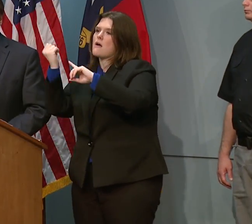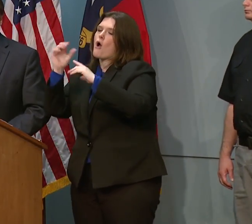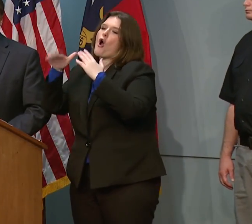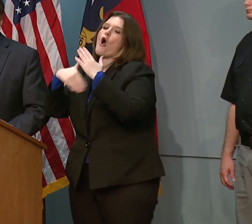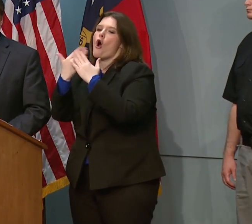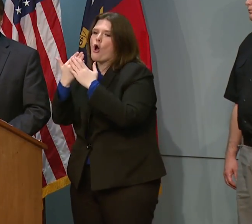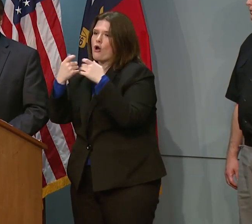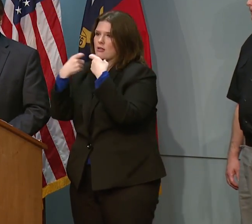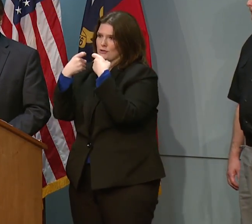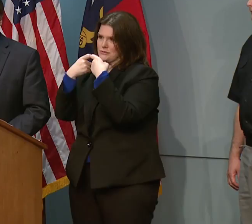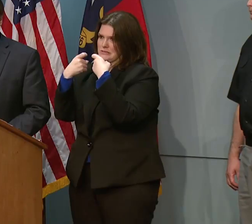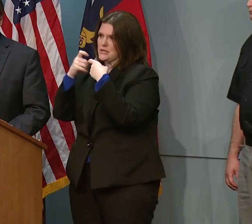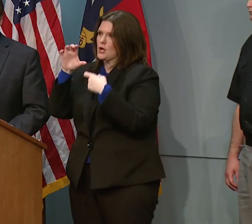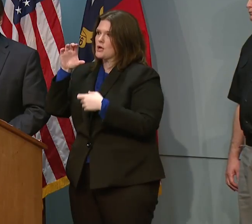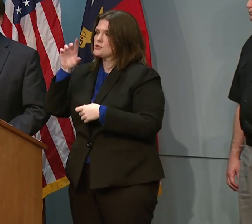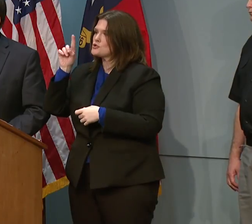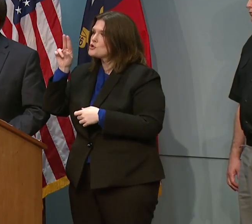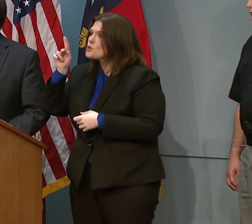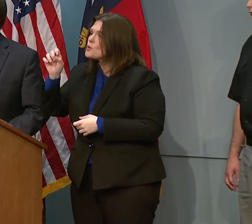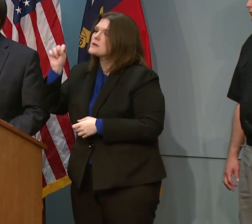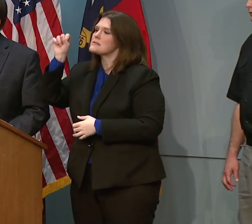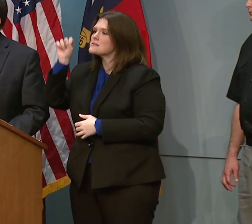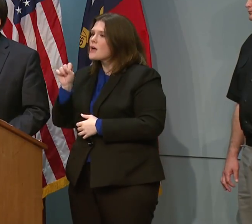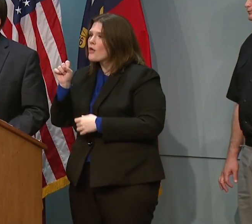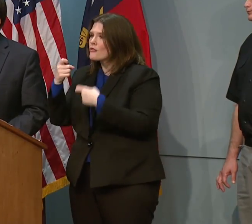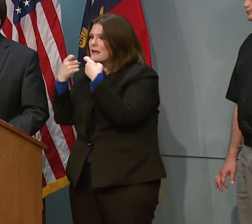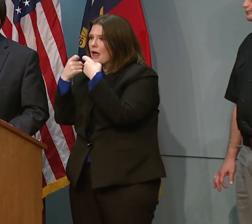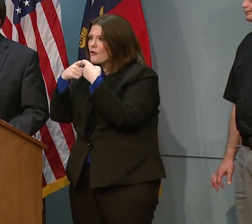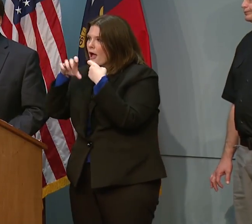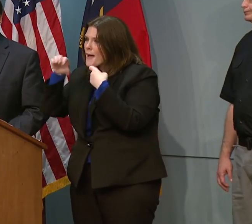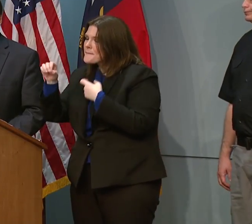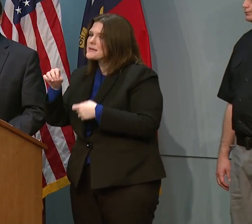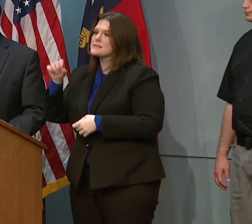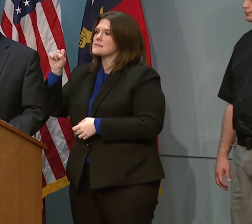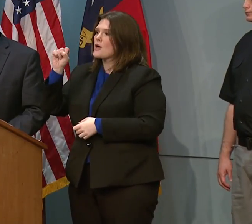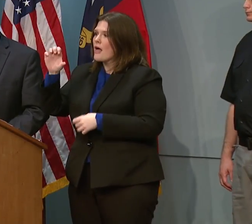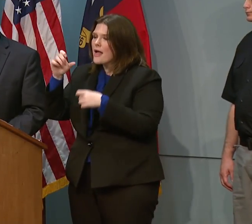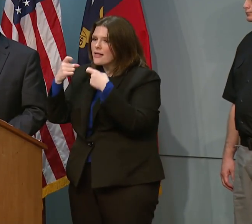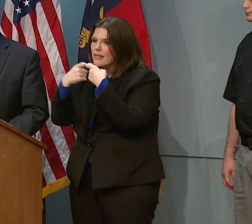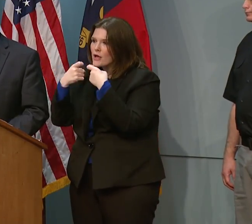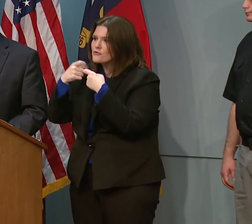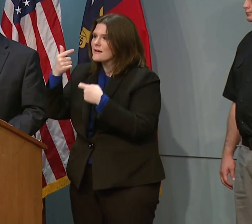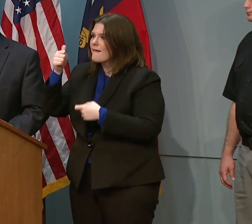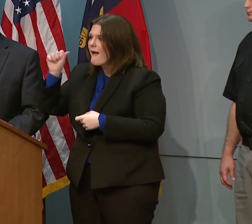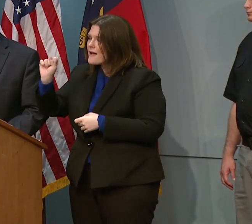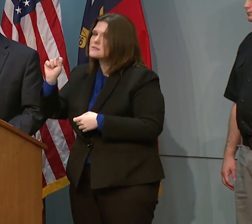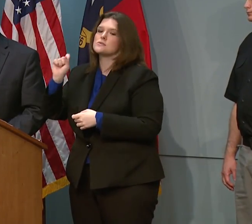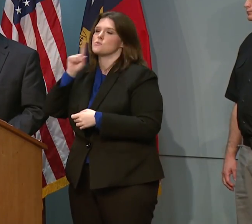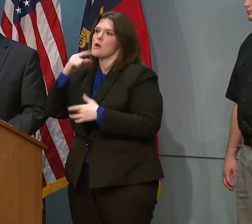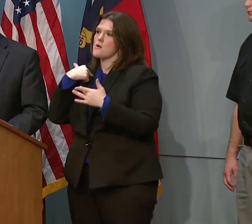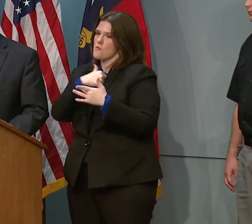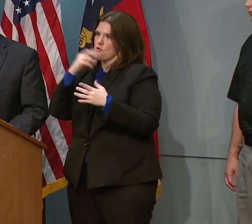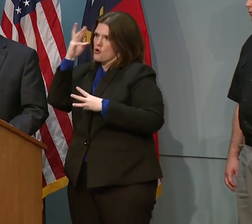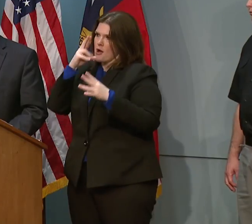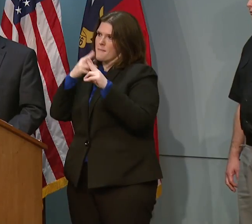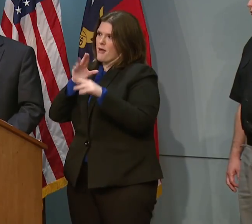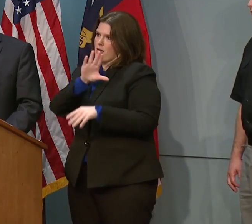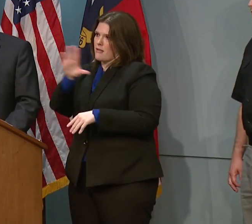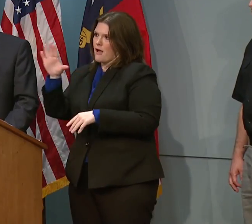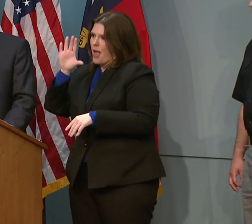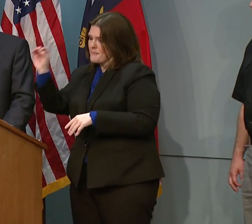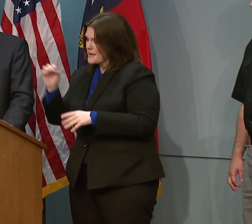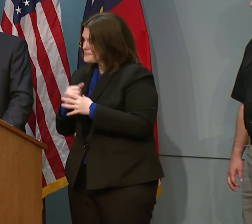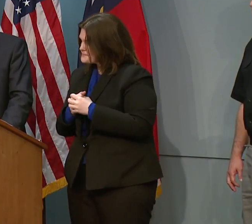including co-ops, Duke, Southern Company, and South Carolina Electric and Gas. So we're very concerned about them. Very